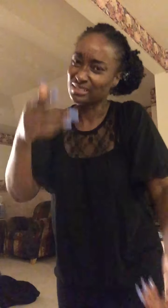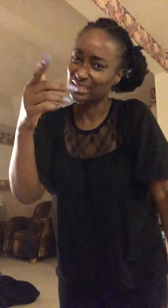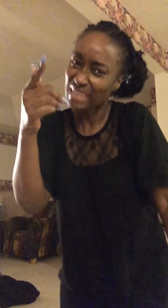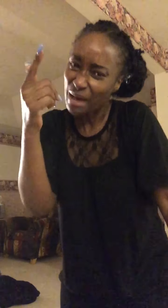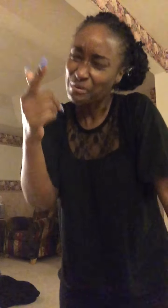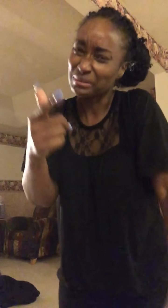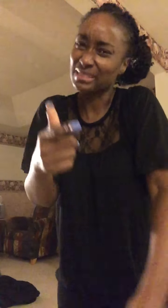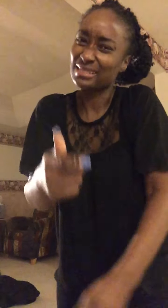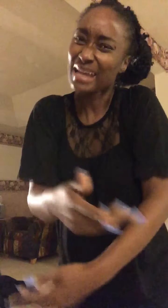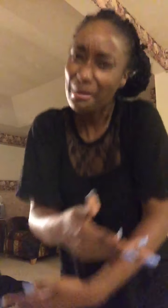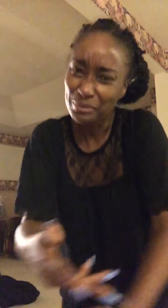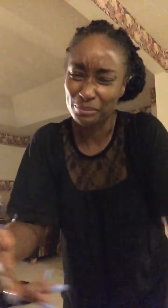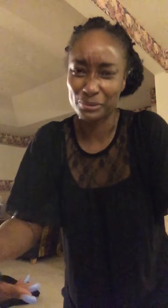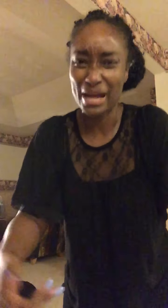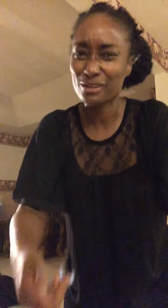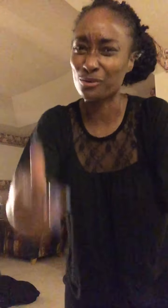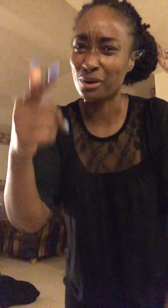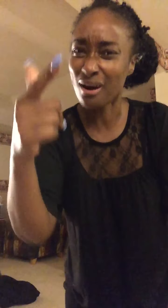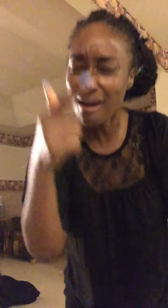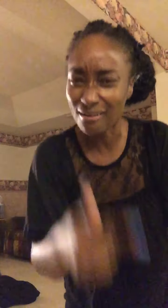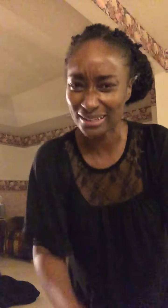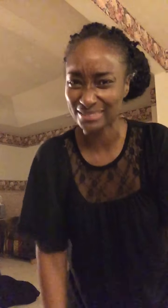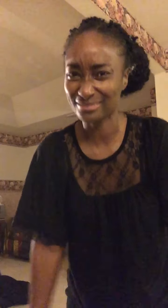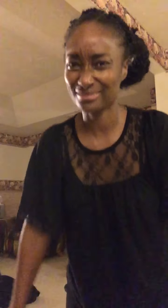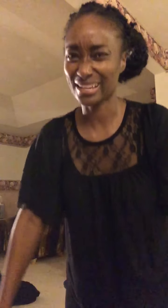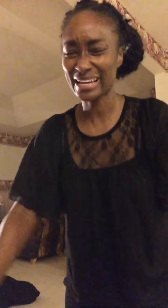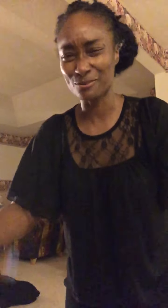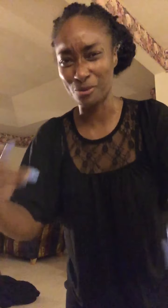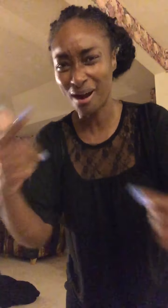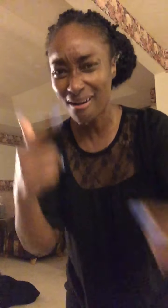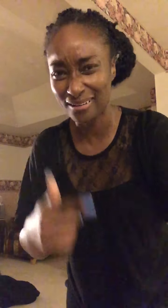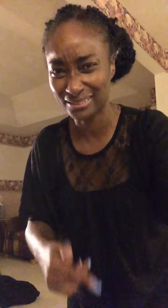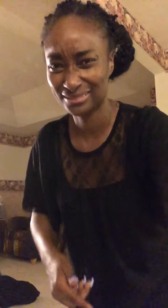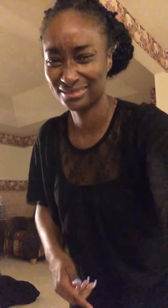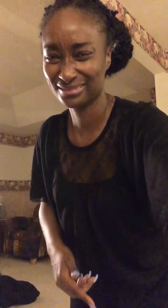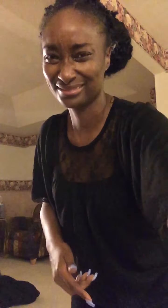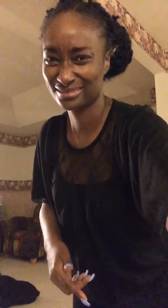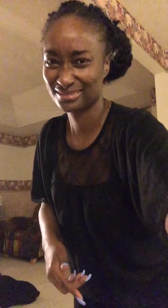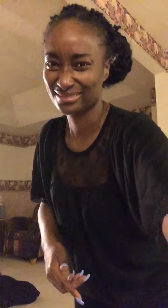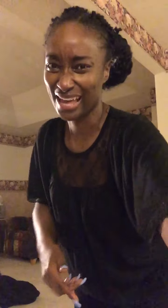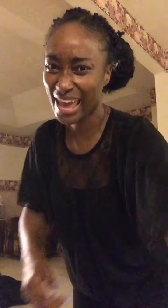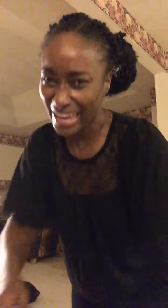Oh Oh go hard I go hard Hey